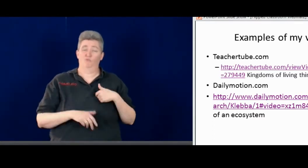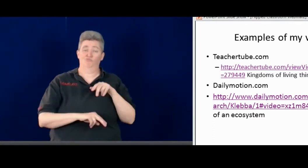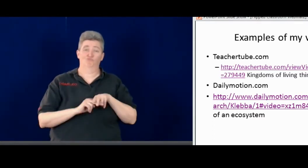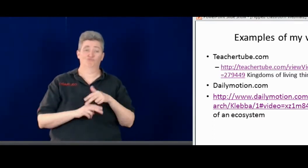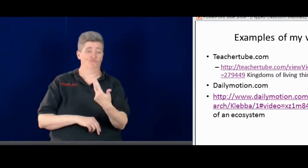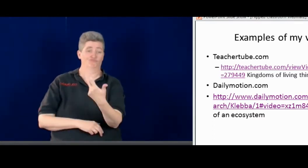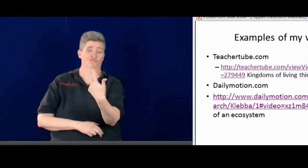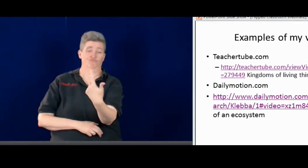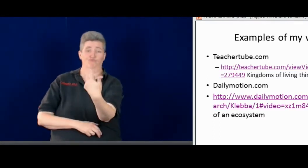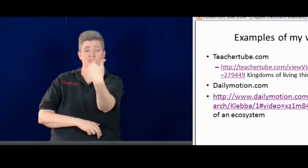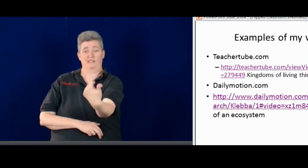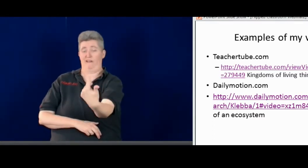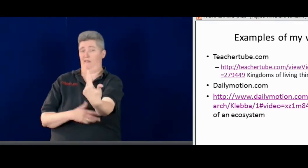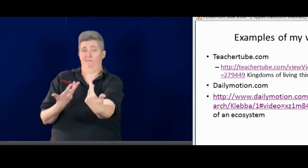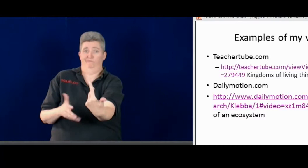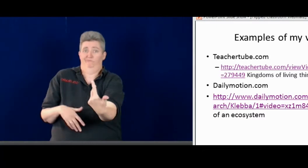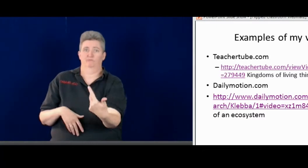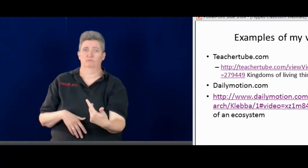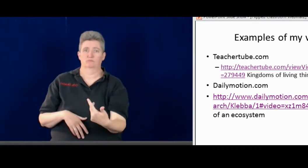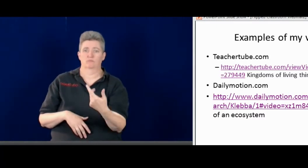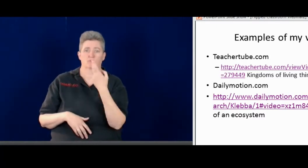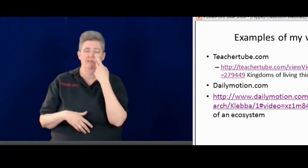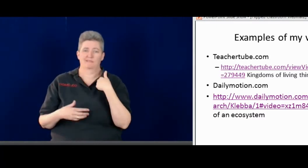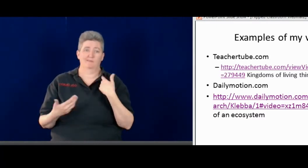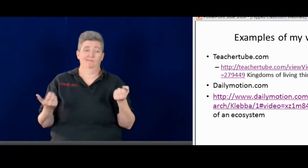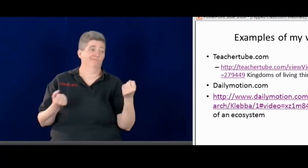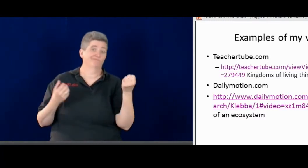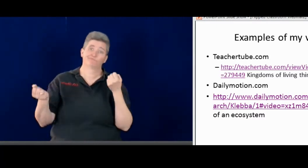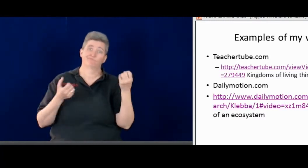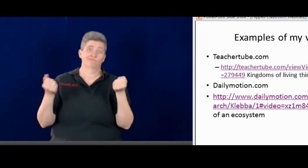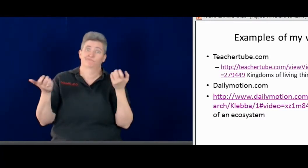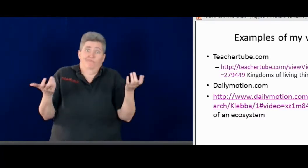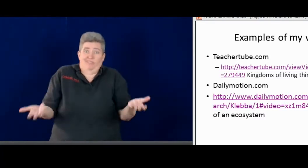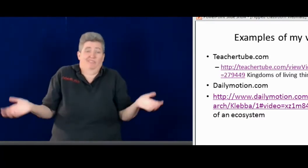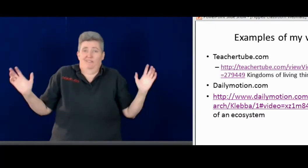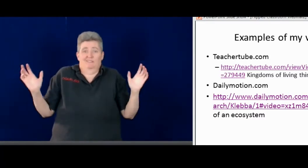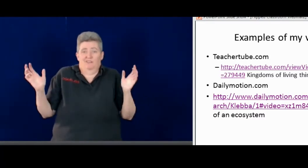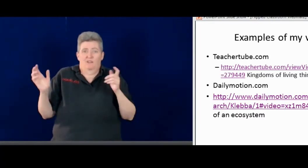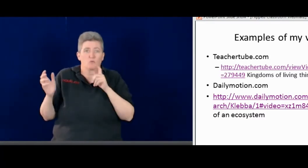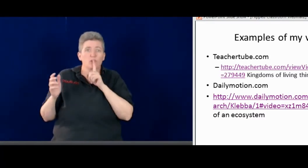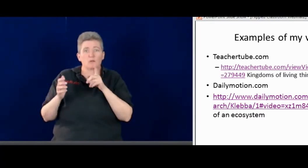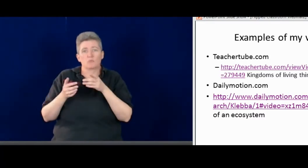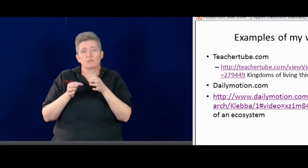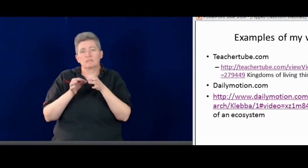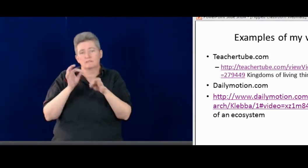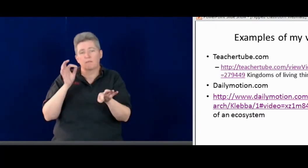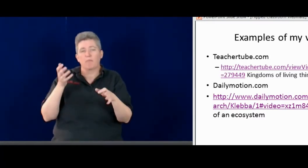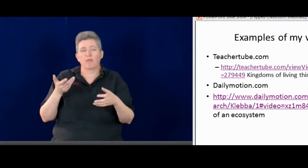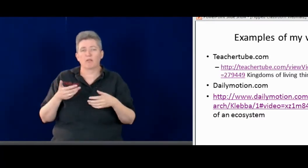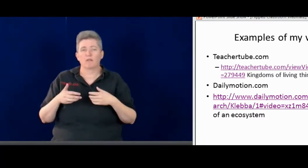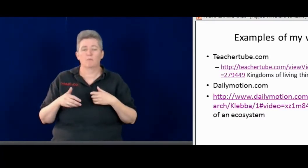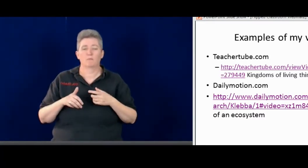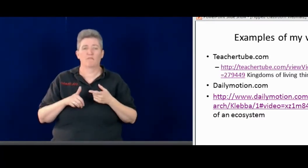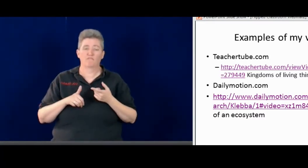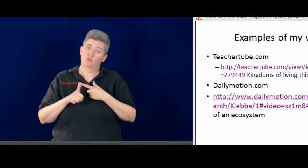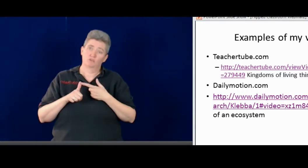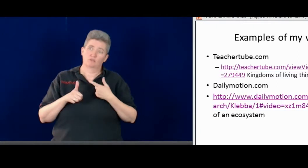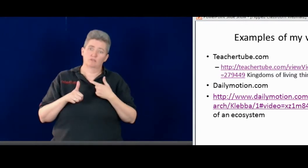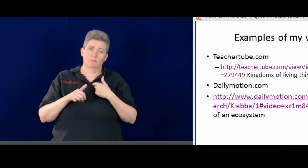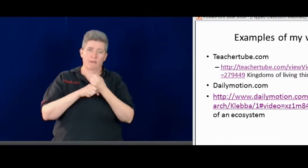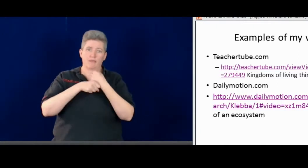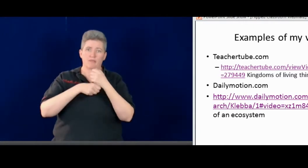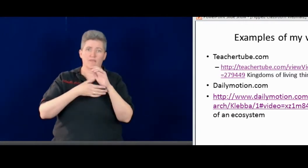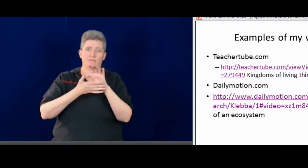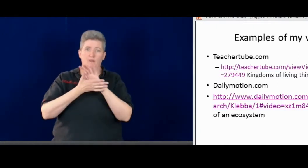in my living room, set up the camera, and the students can see me sign on the video. So it's a really simple